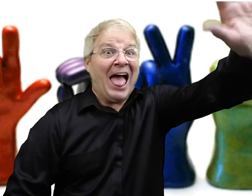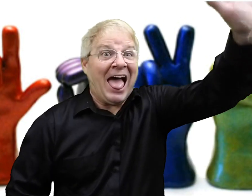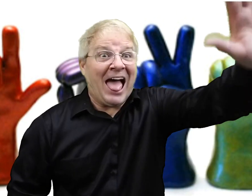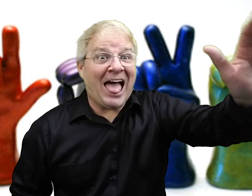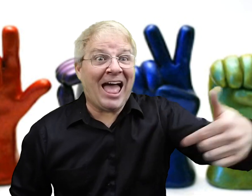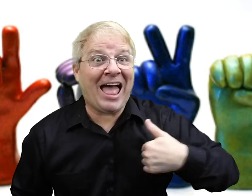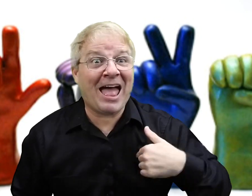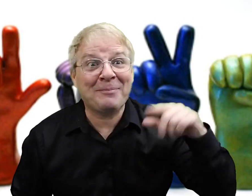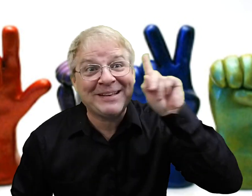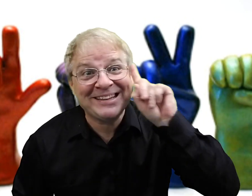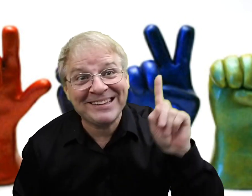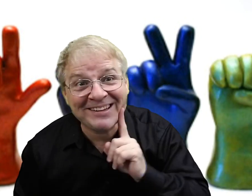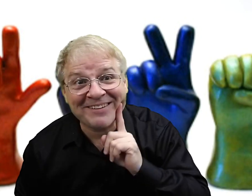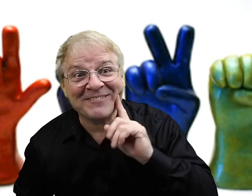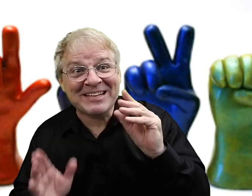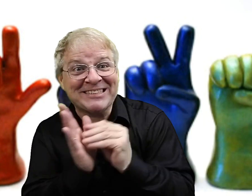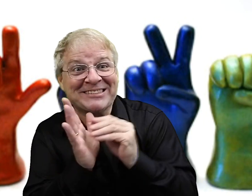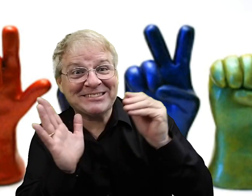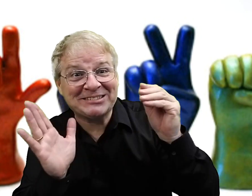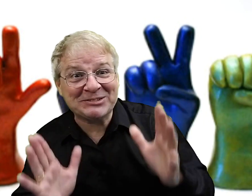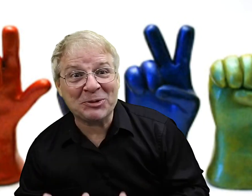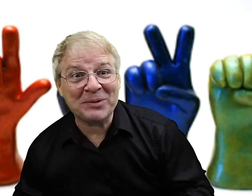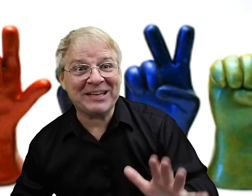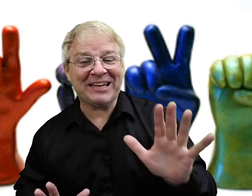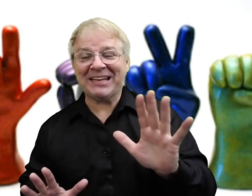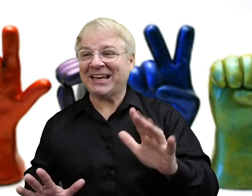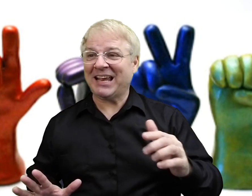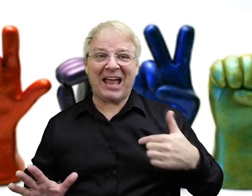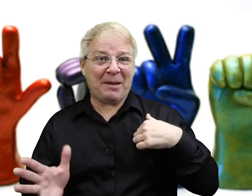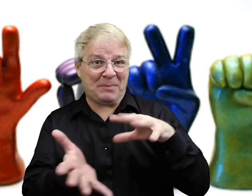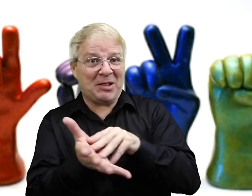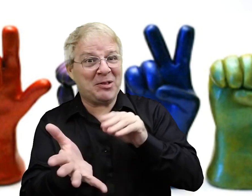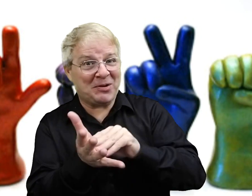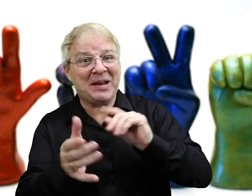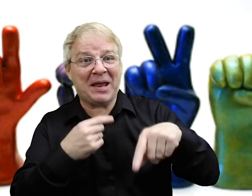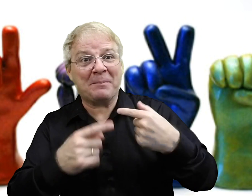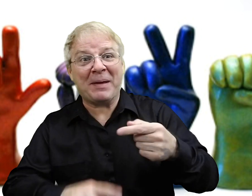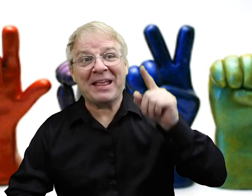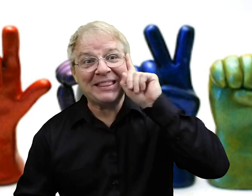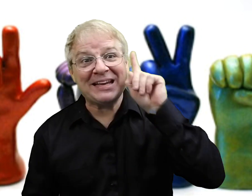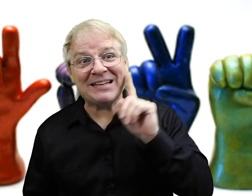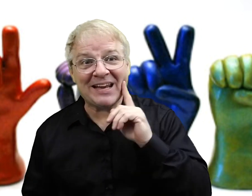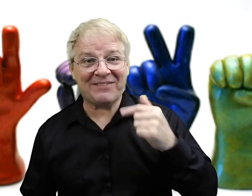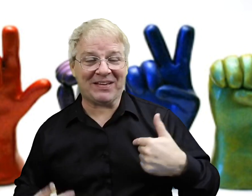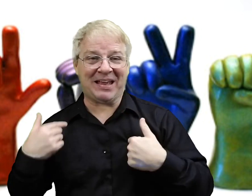that you can interrupt, Hi. Hi. Hi. I'm taking deaf studies. I'm a student. And I'm learning